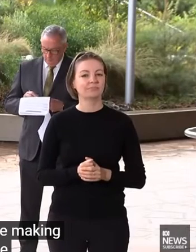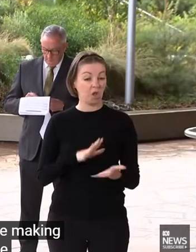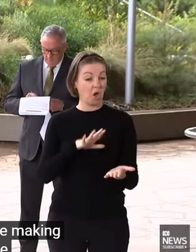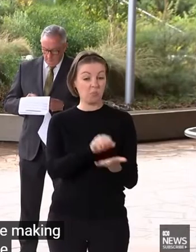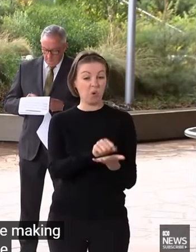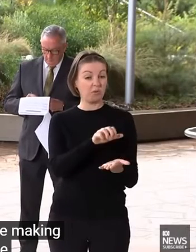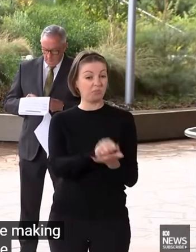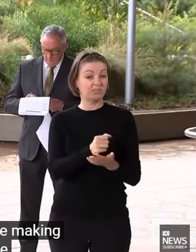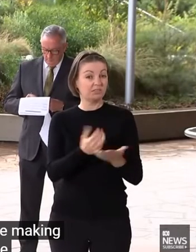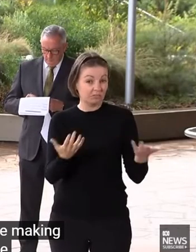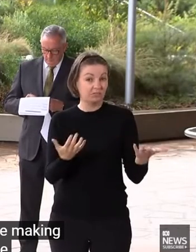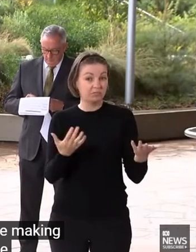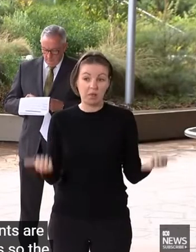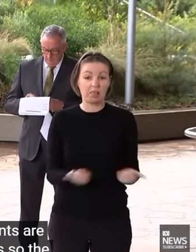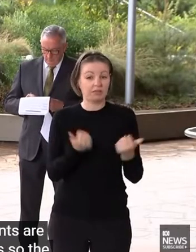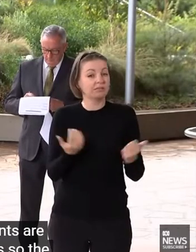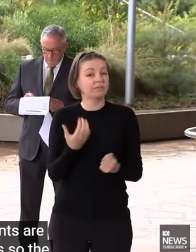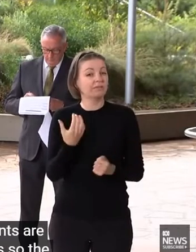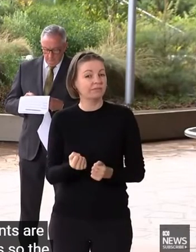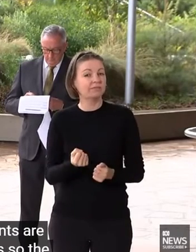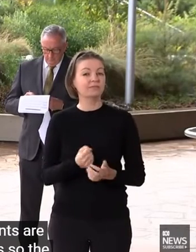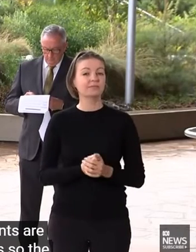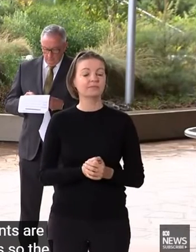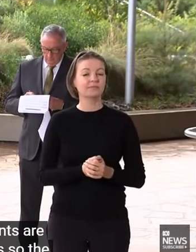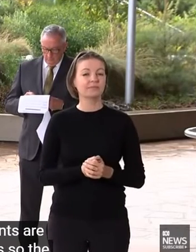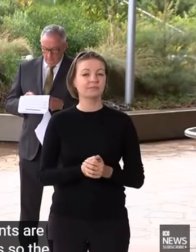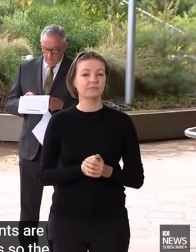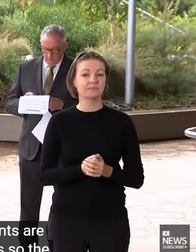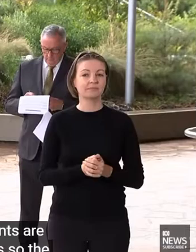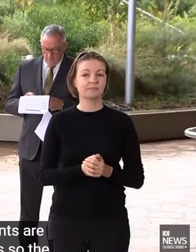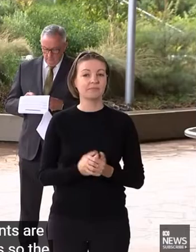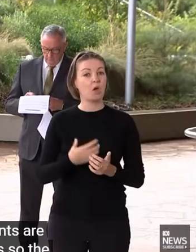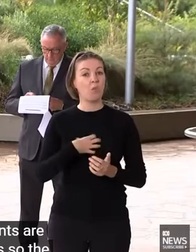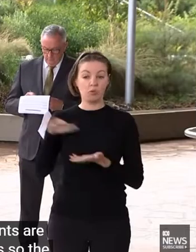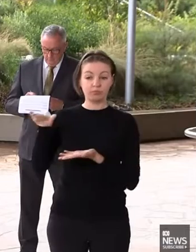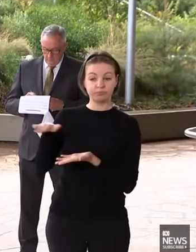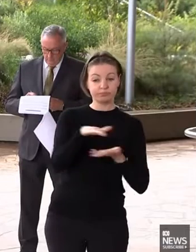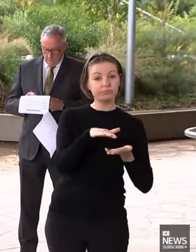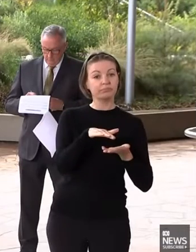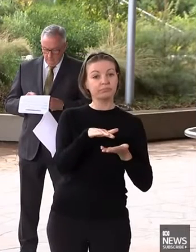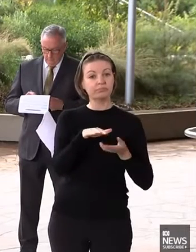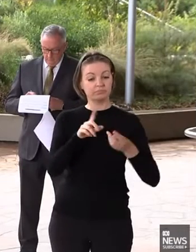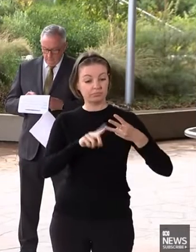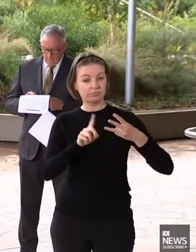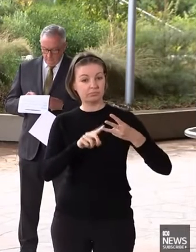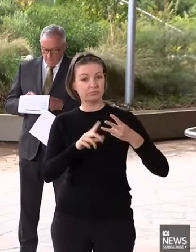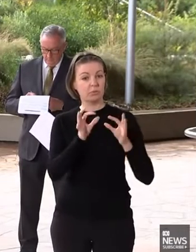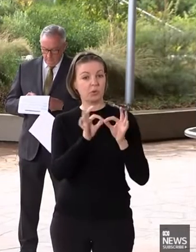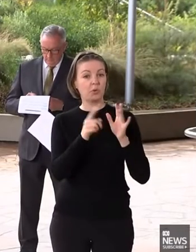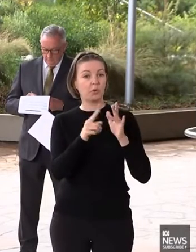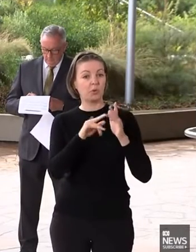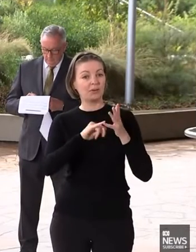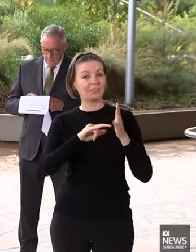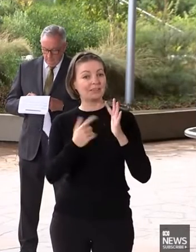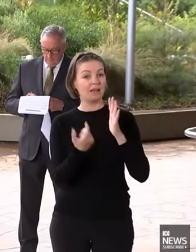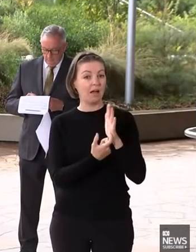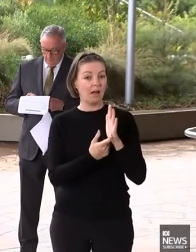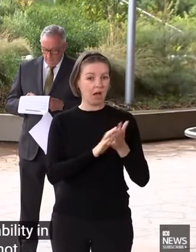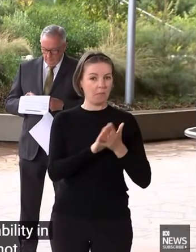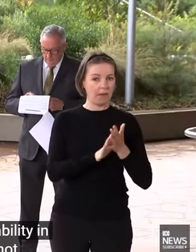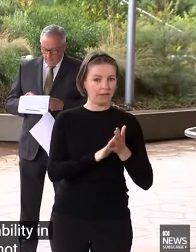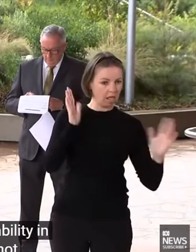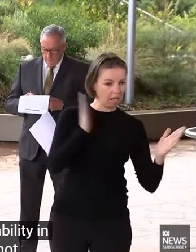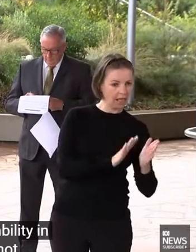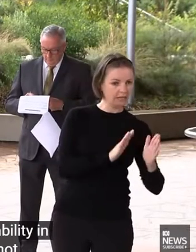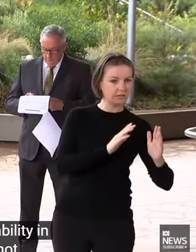available for the kids. So the increase in the booster availability in our clinics will not push out those